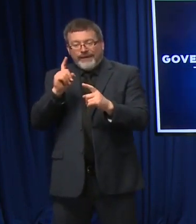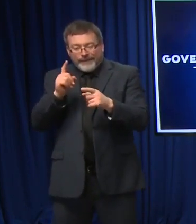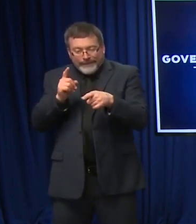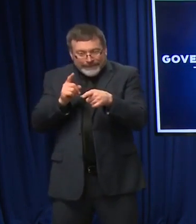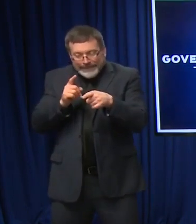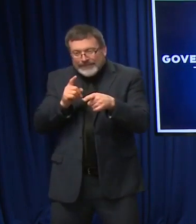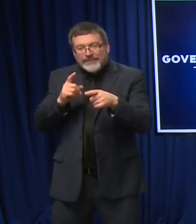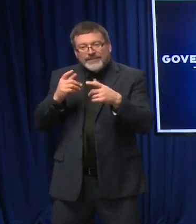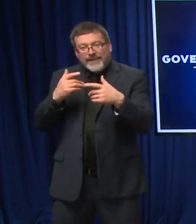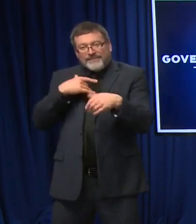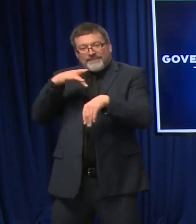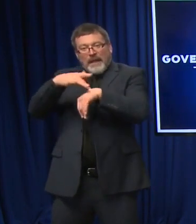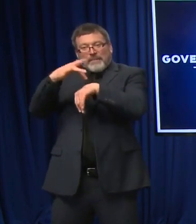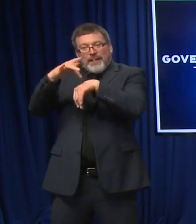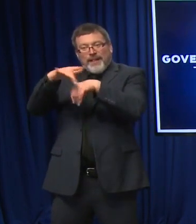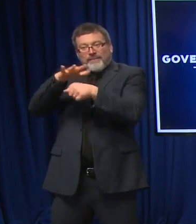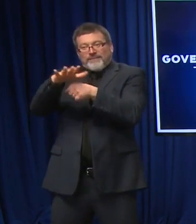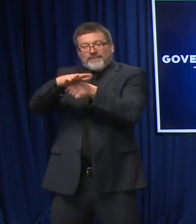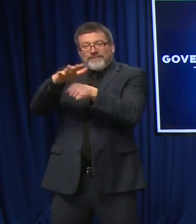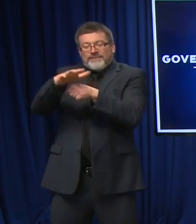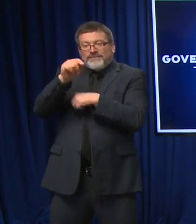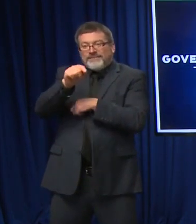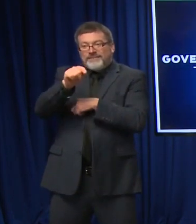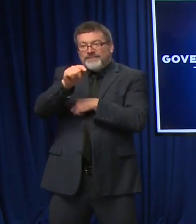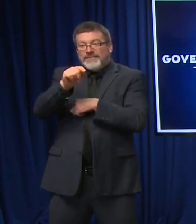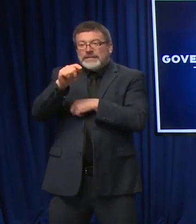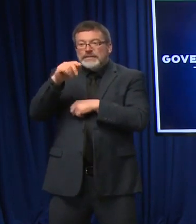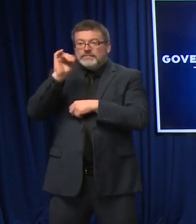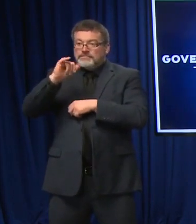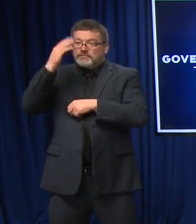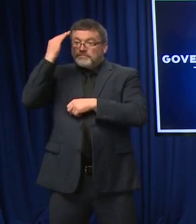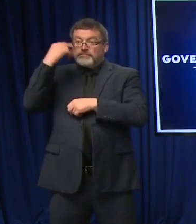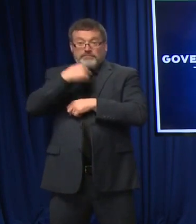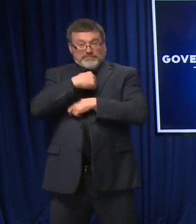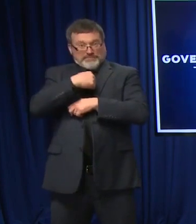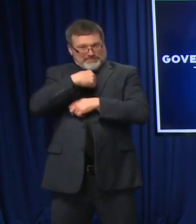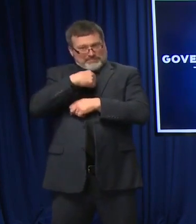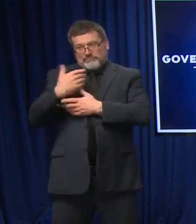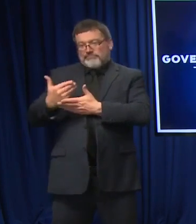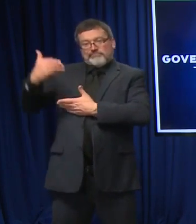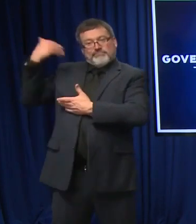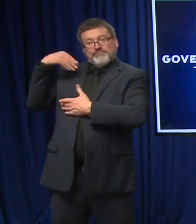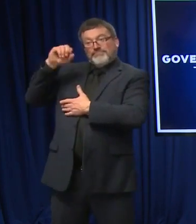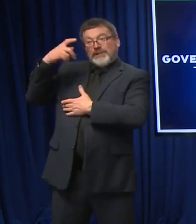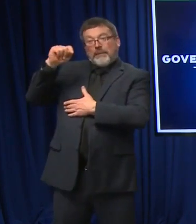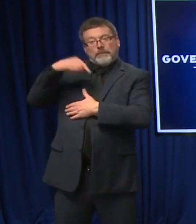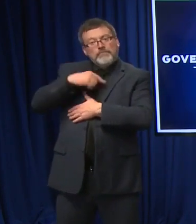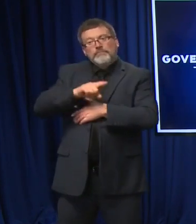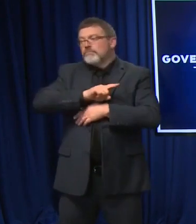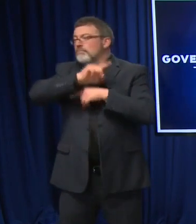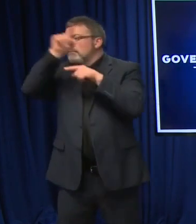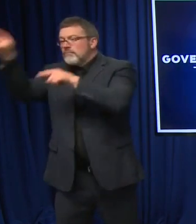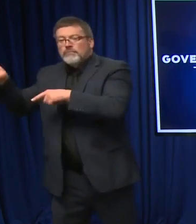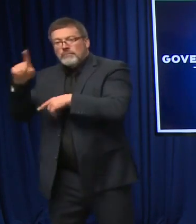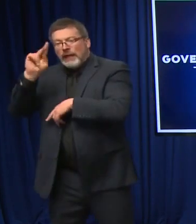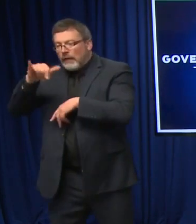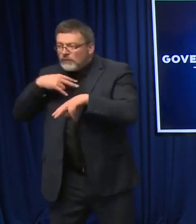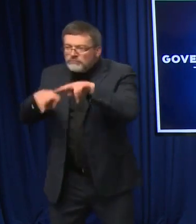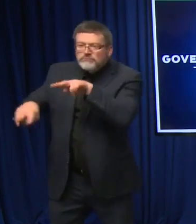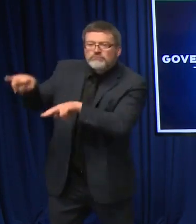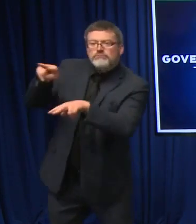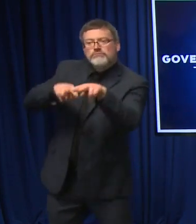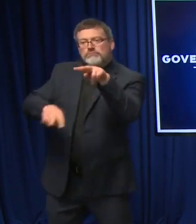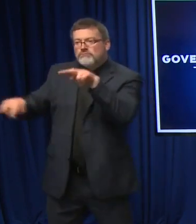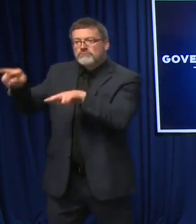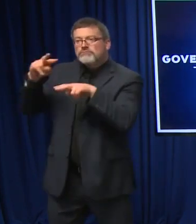and help them any way we can. And that's why we took the trip to Kentucky two or three months ago. We unfortunately anticipated that we might have this. We were able to learn a